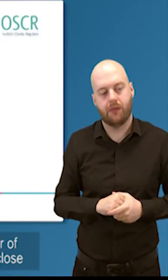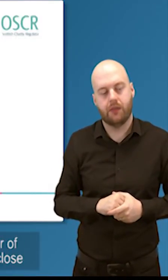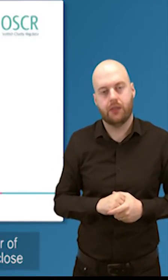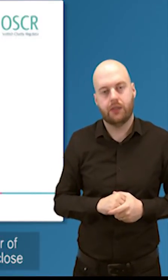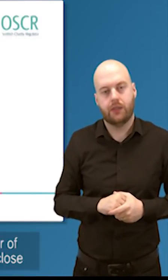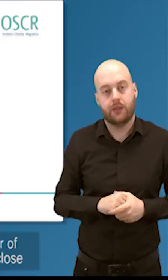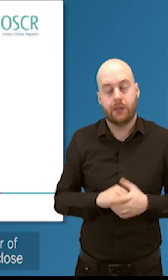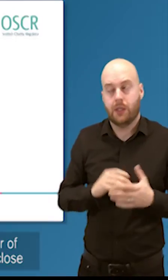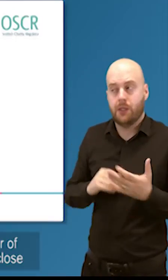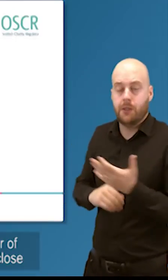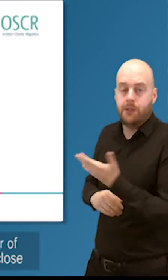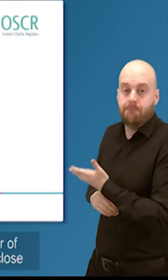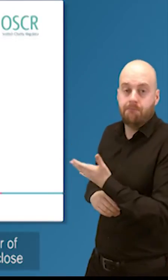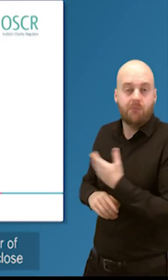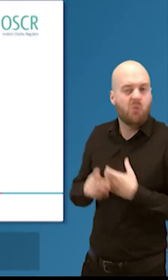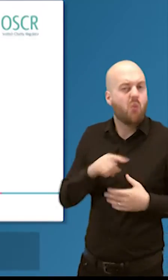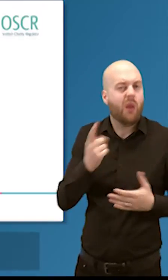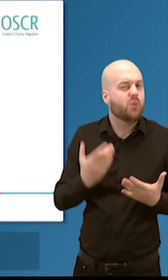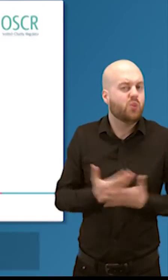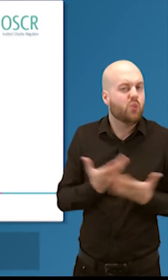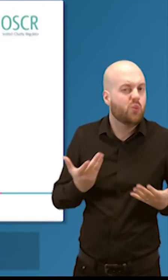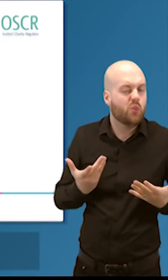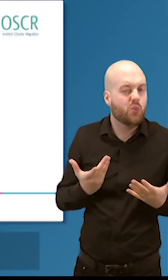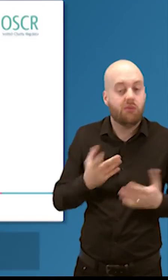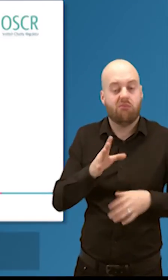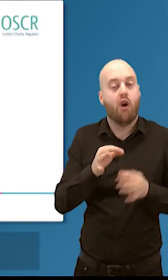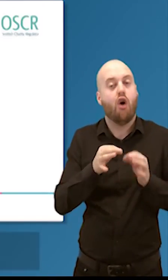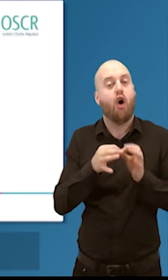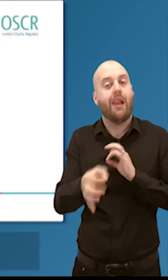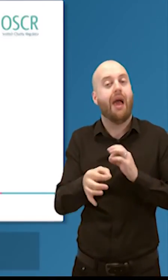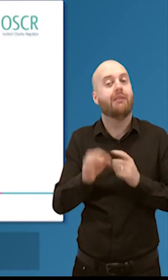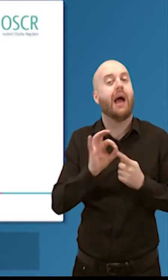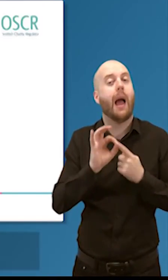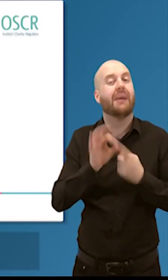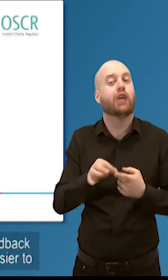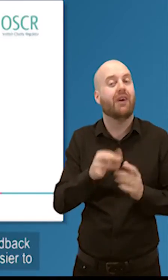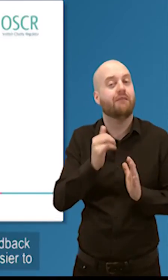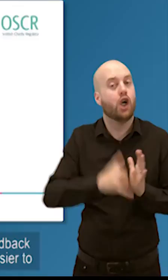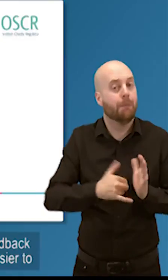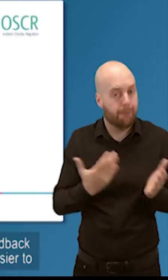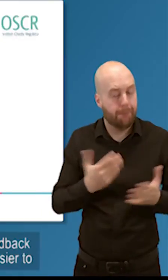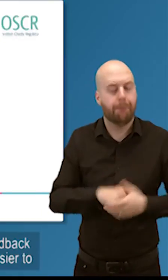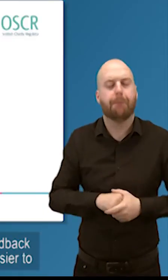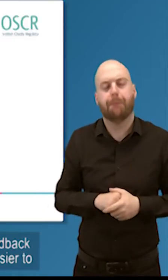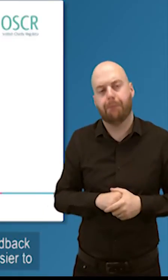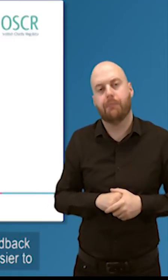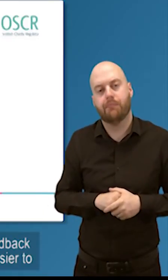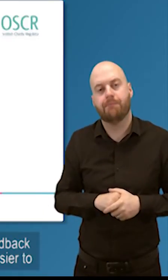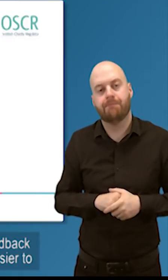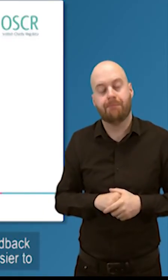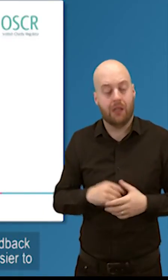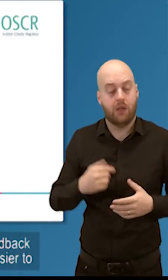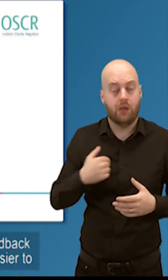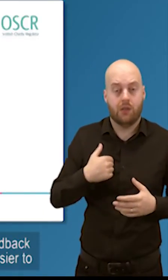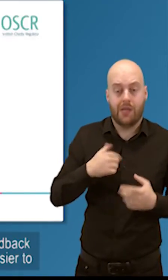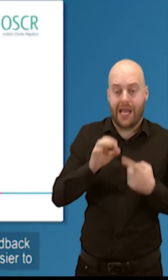of his colleagues so anytime i see it i want to be close enough just to pat his arm to say it's okay now it's out there um it's going really well we're getting really strong